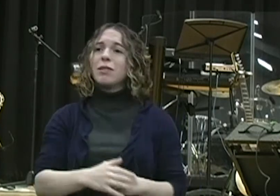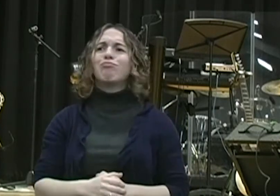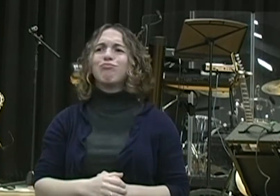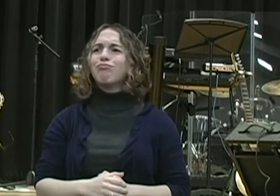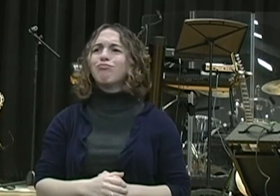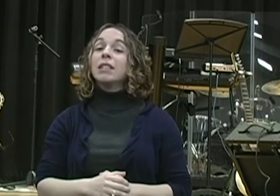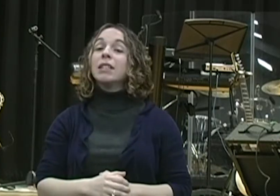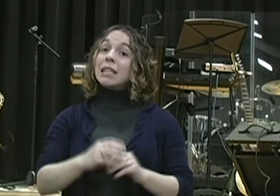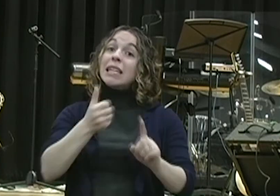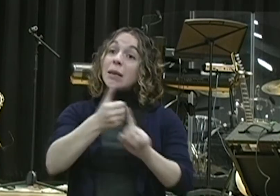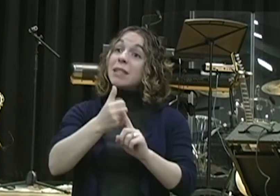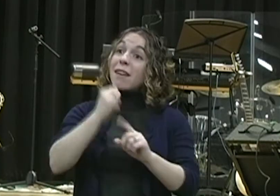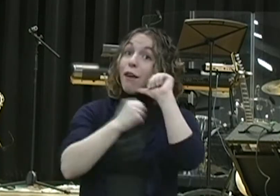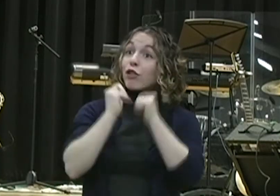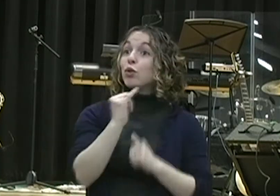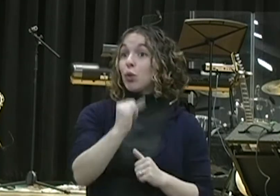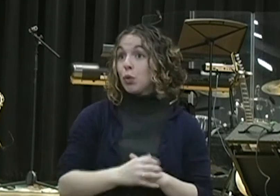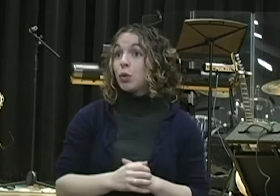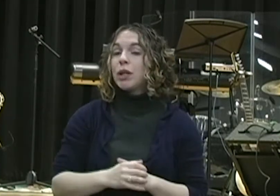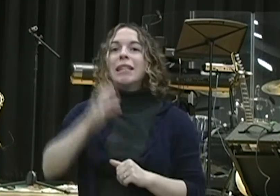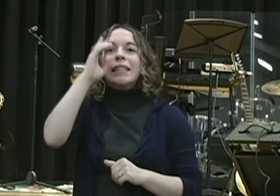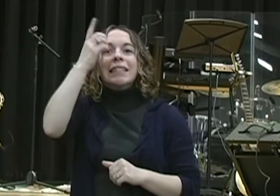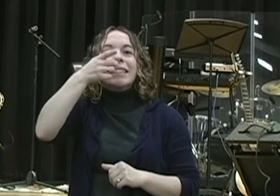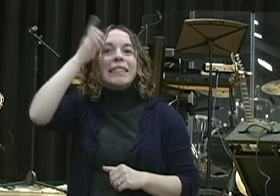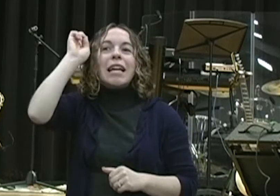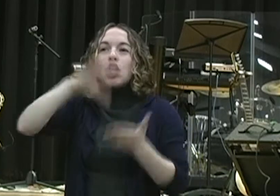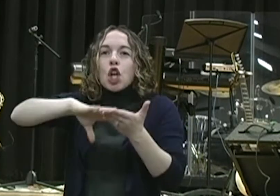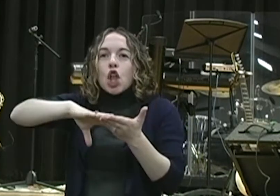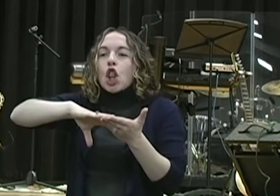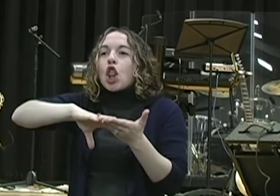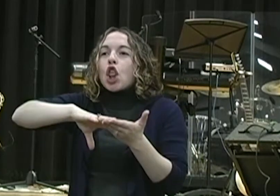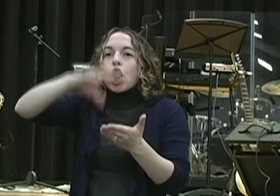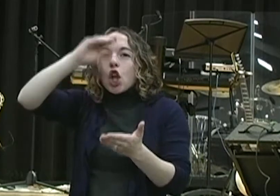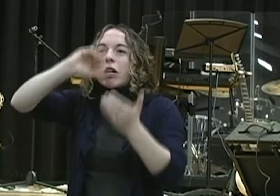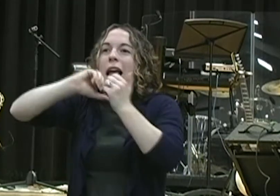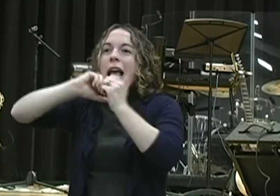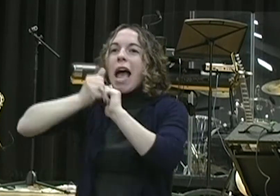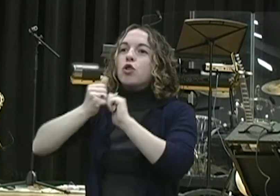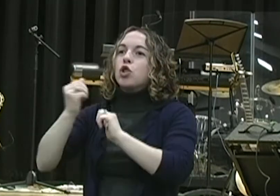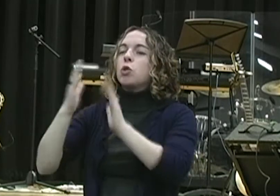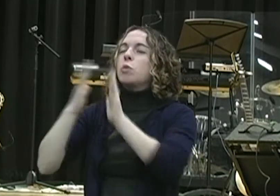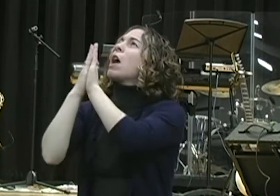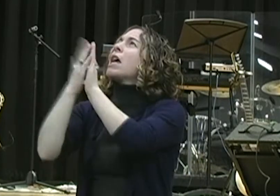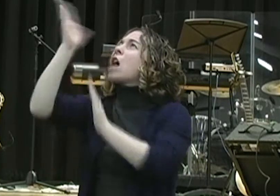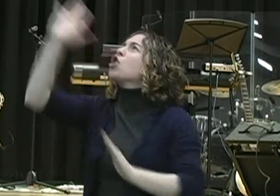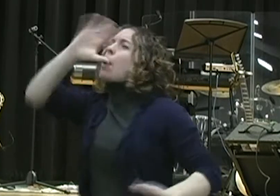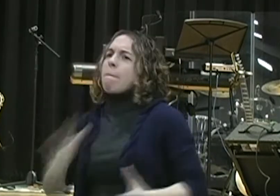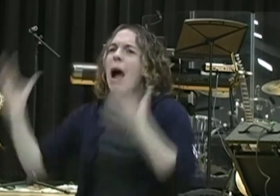being tossed to and fro? Daniel learned literally how to move the hand of God and how to move the hand of mighty men, kings,